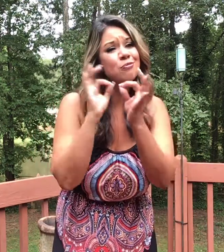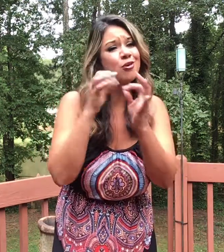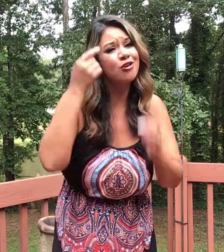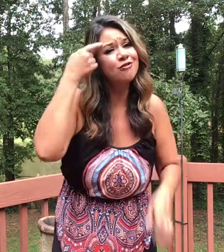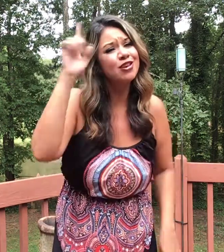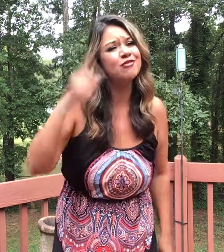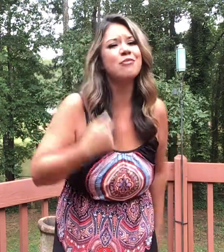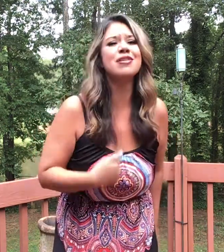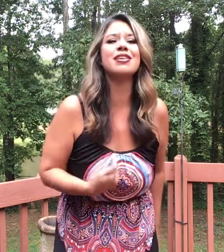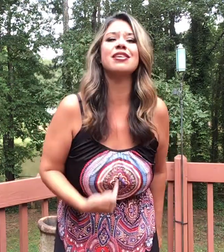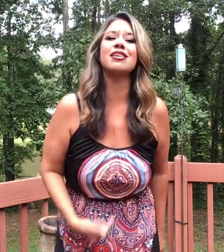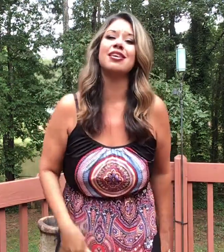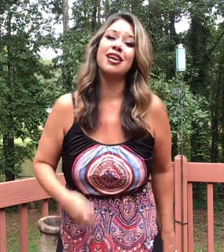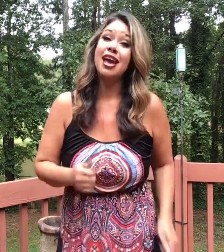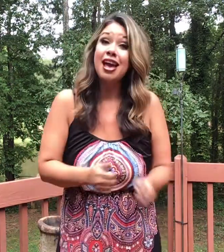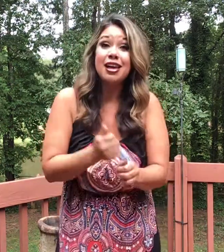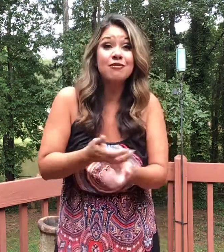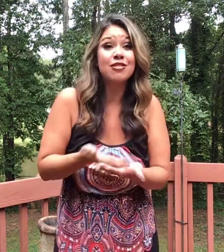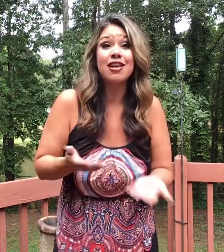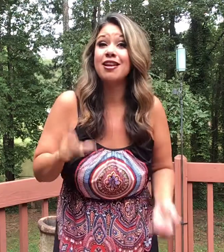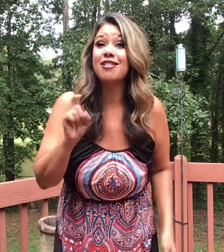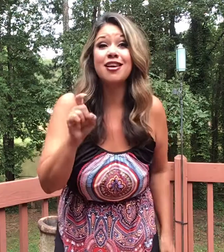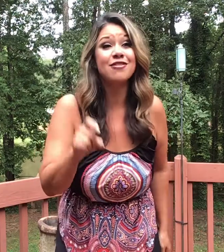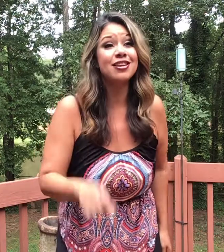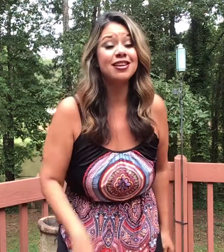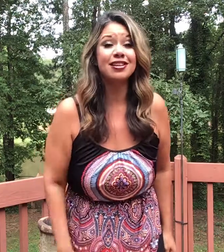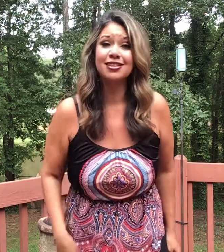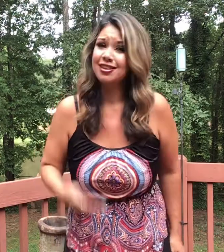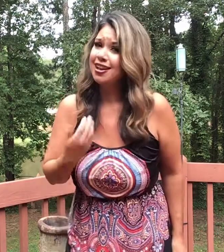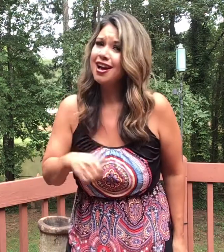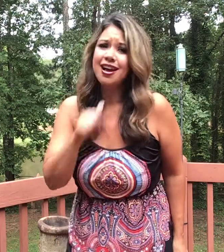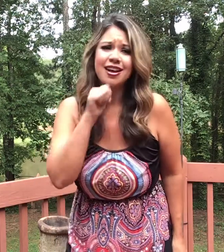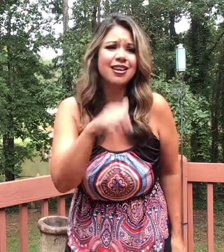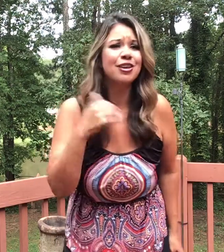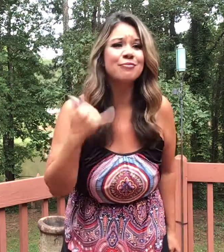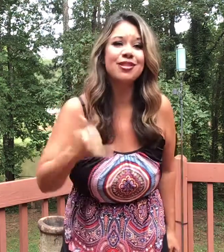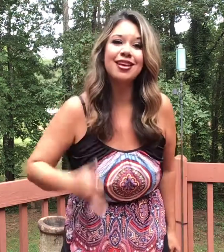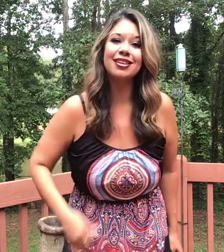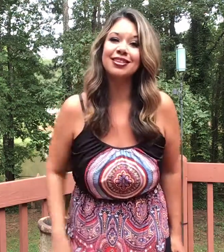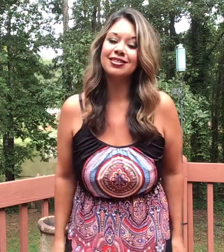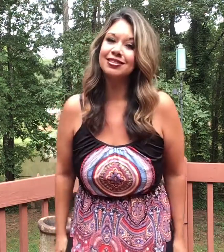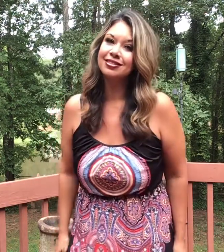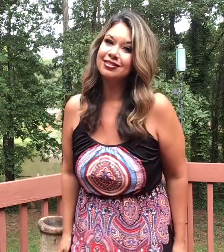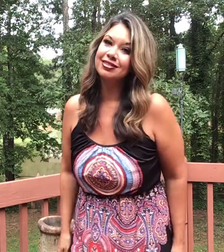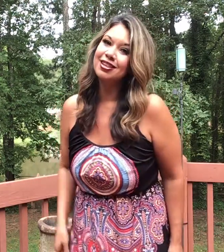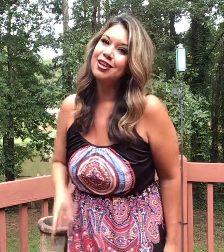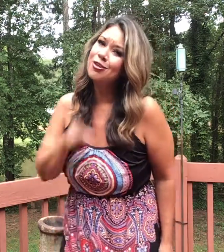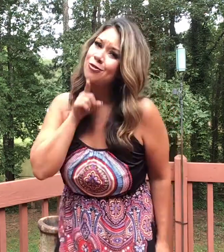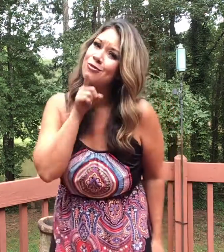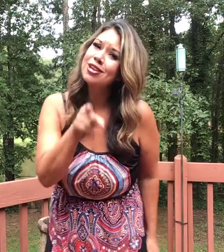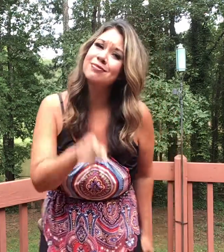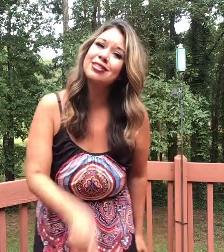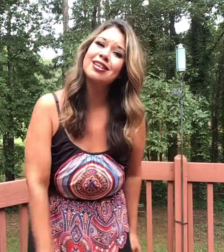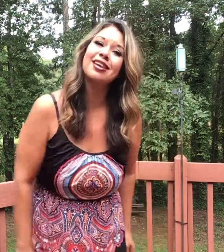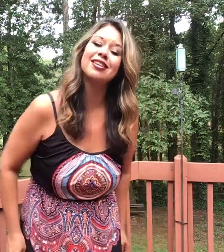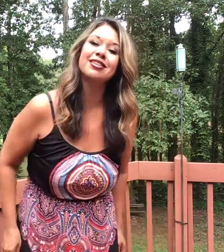perfect for me. Everything I'll ever need, I hate playing. What I'm saying,